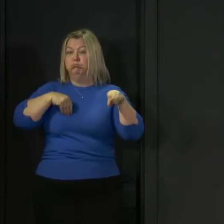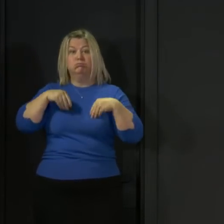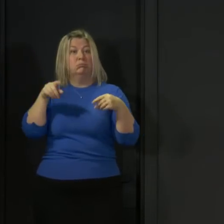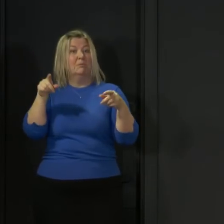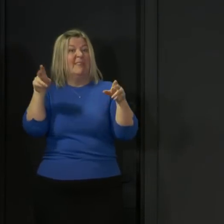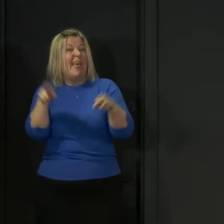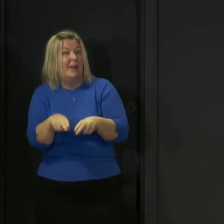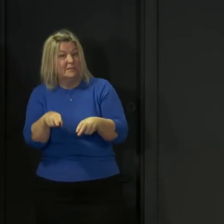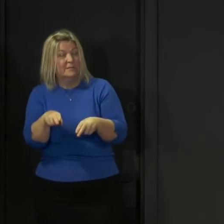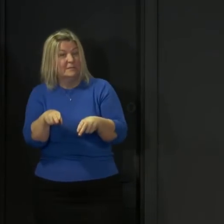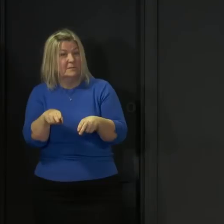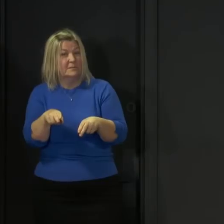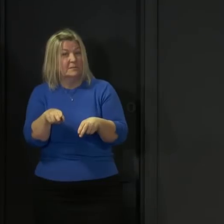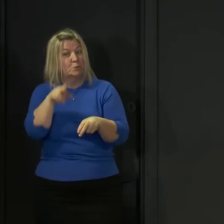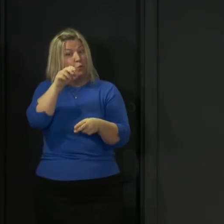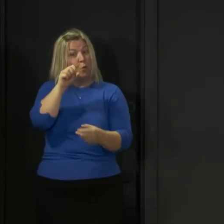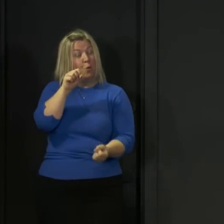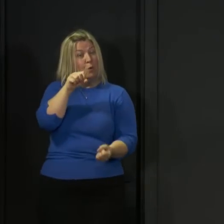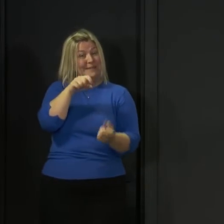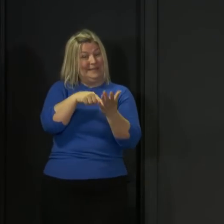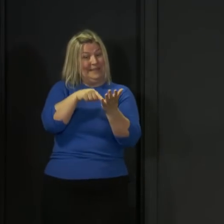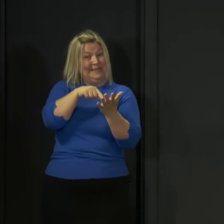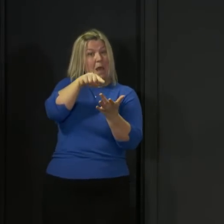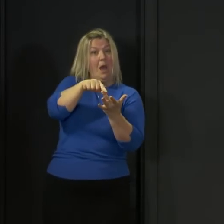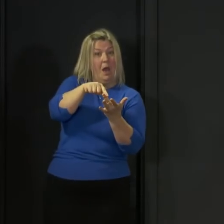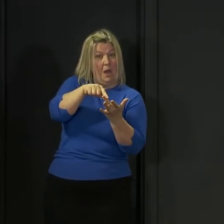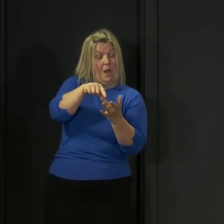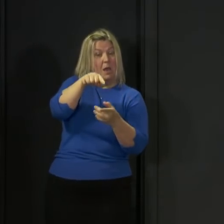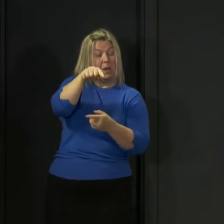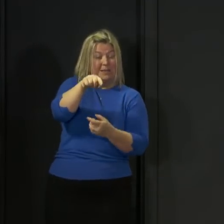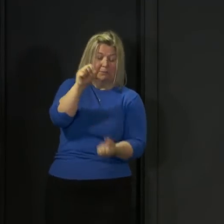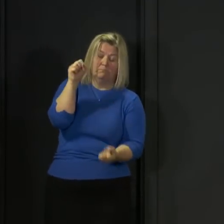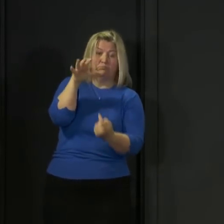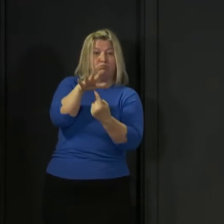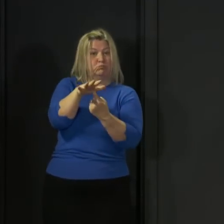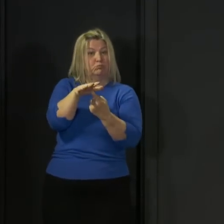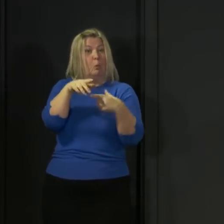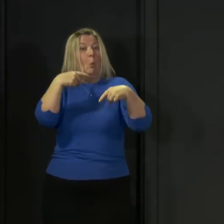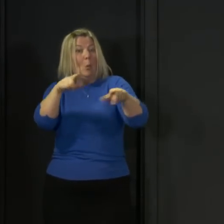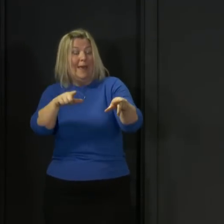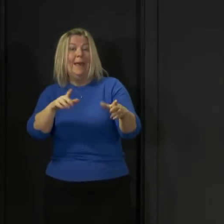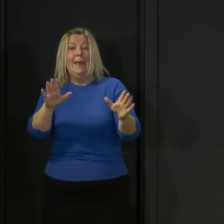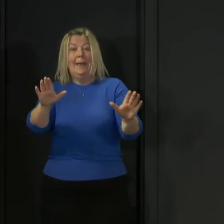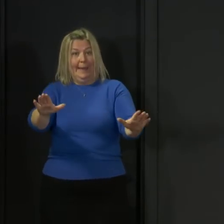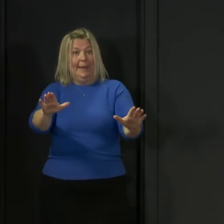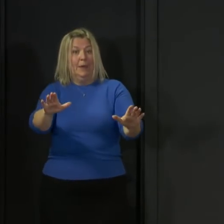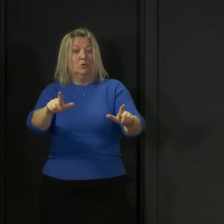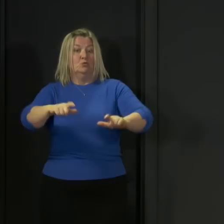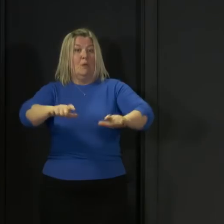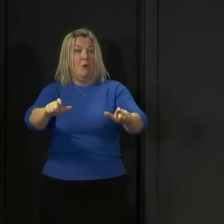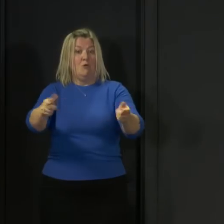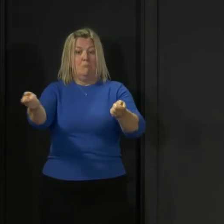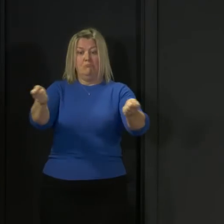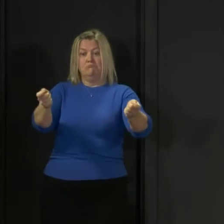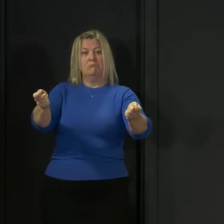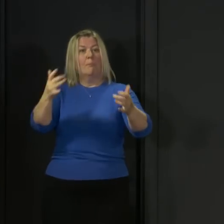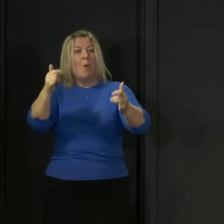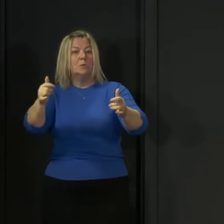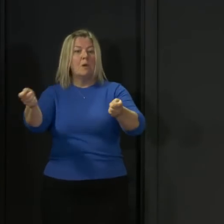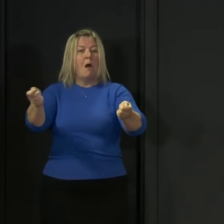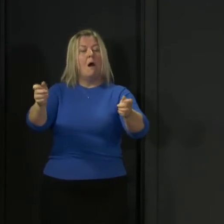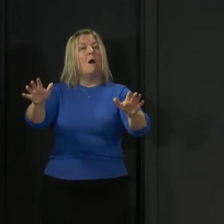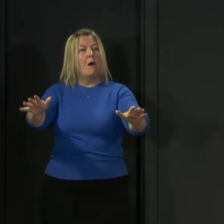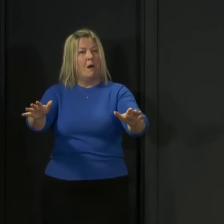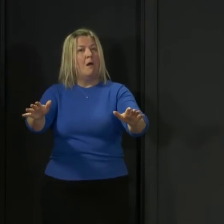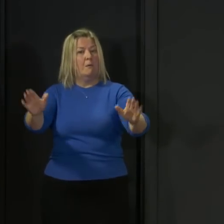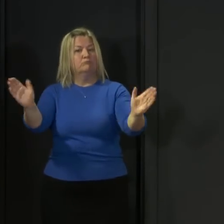importance then of test, trace and isolate is it's one of the key tools we have to keep it suppressed. But, you know, we should